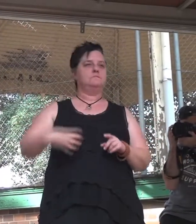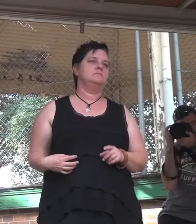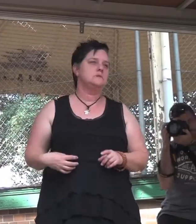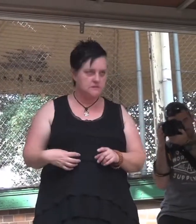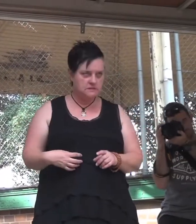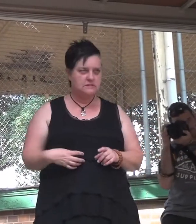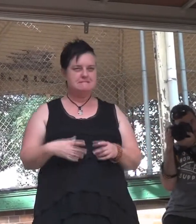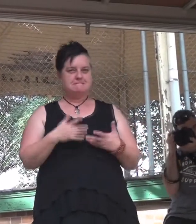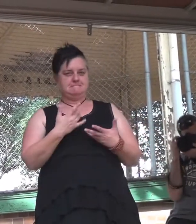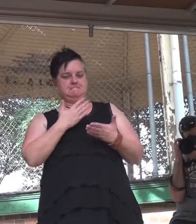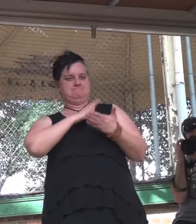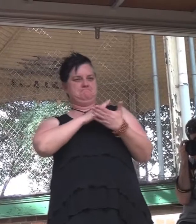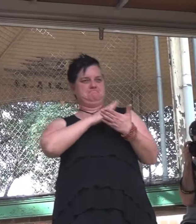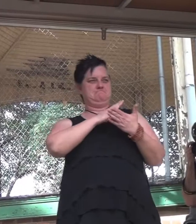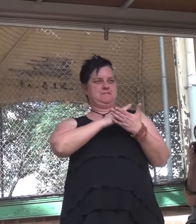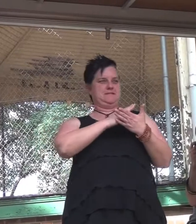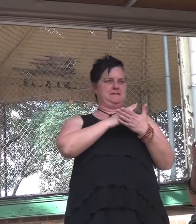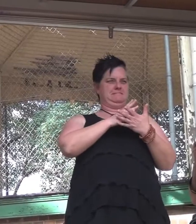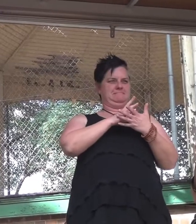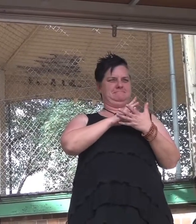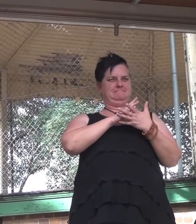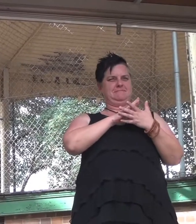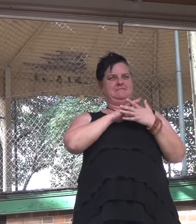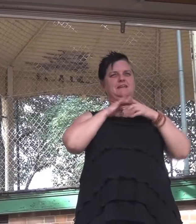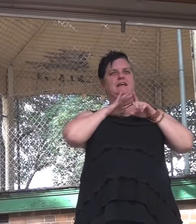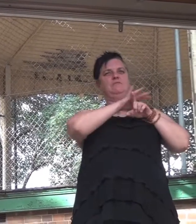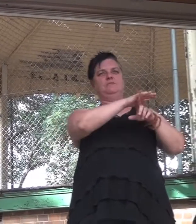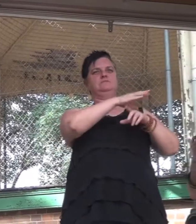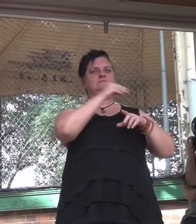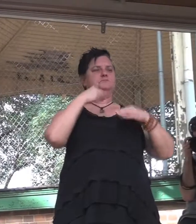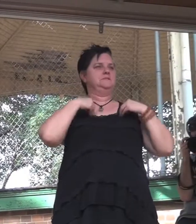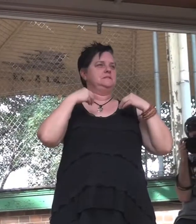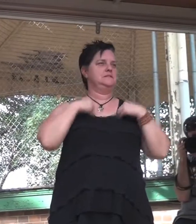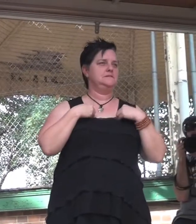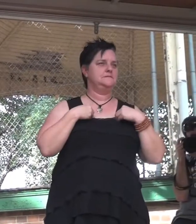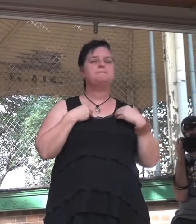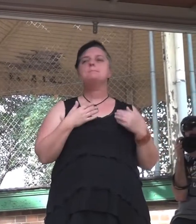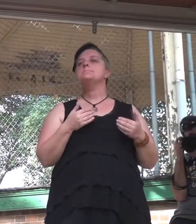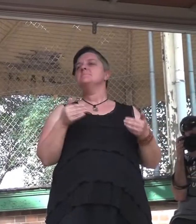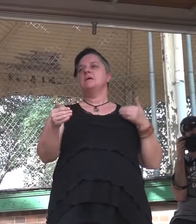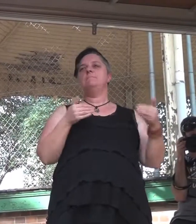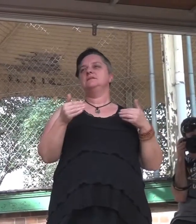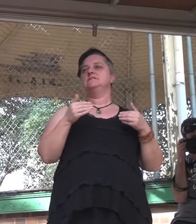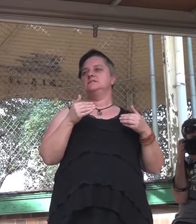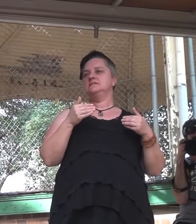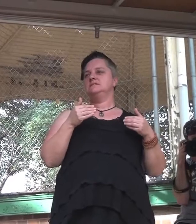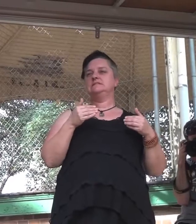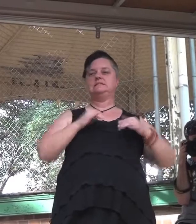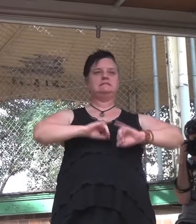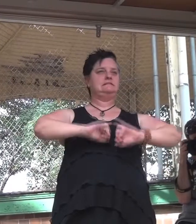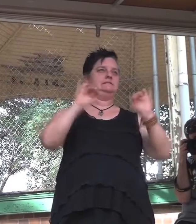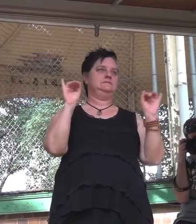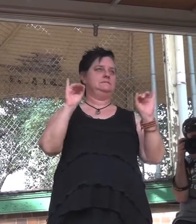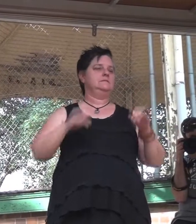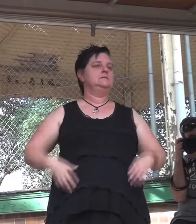in September 2013. The budget last week was a disgrace, which we'll get to in a minute. But let's not forget the issues